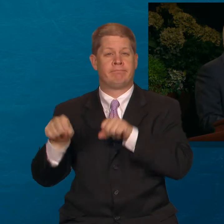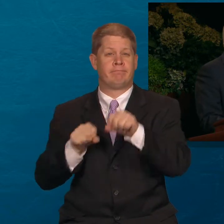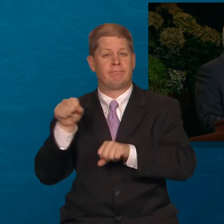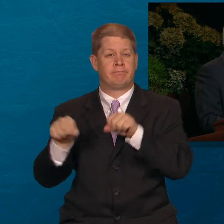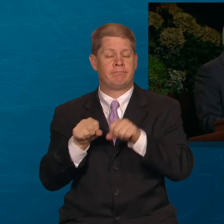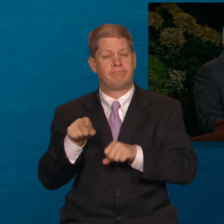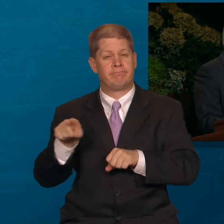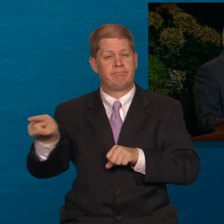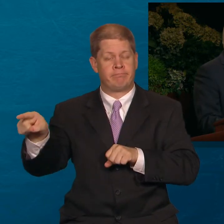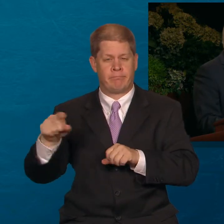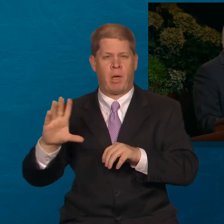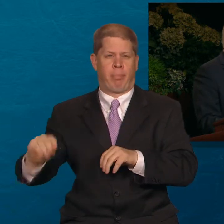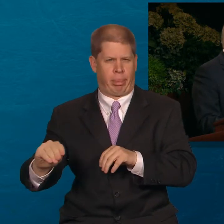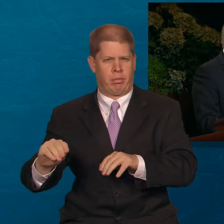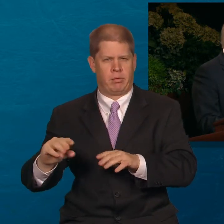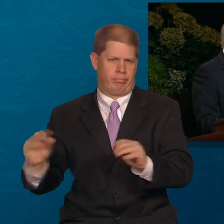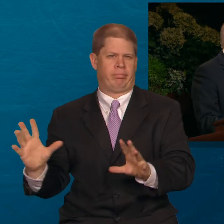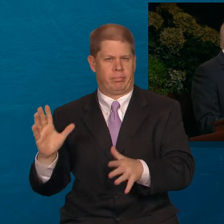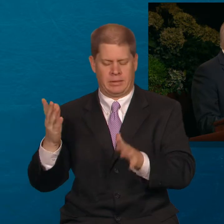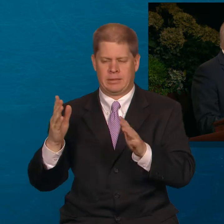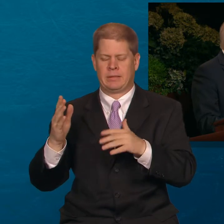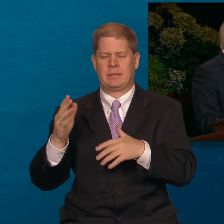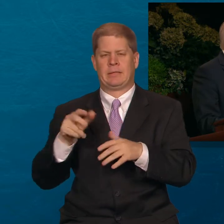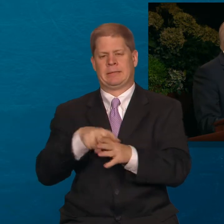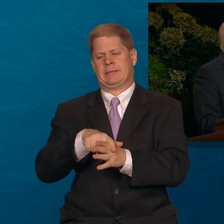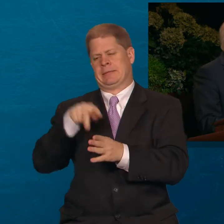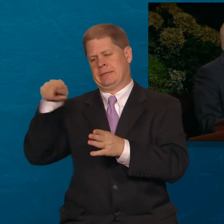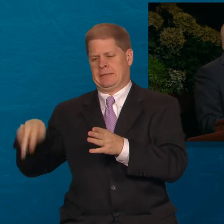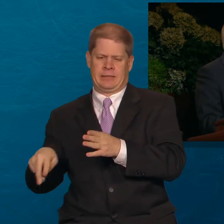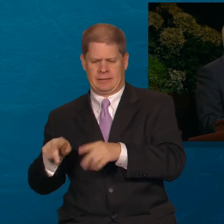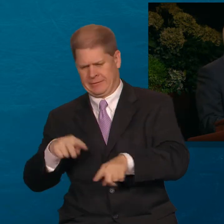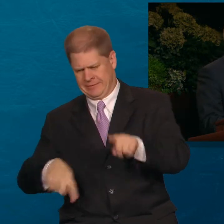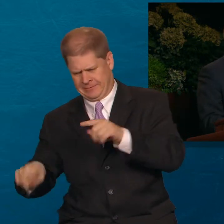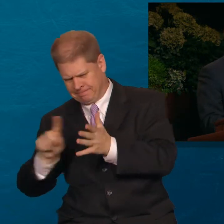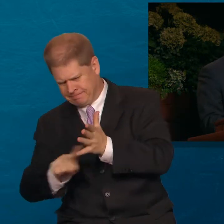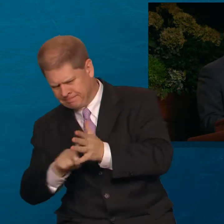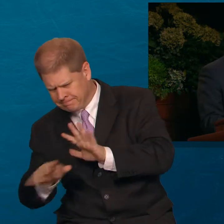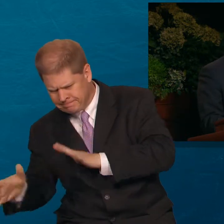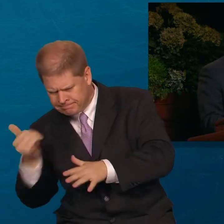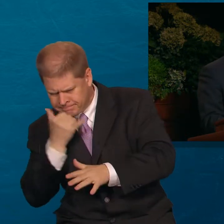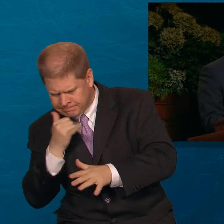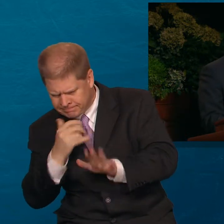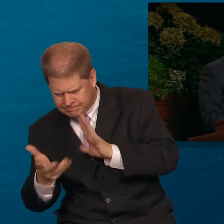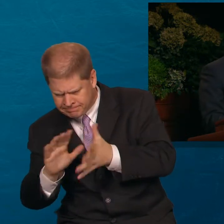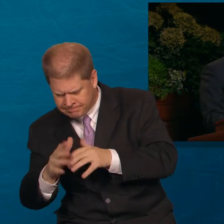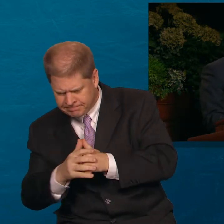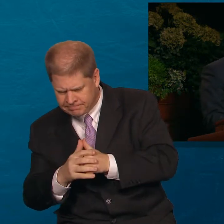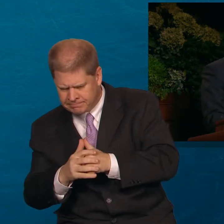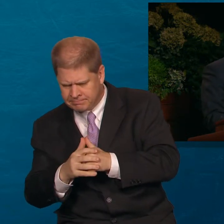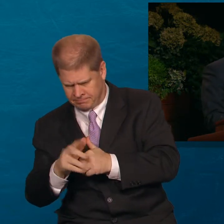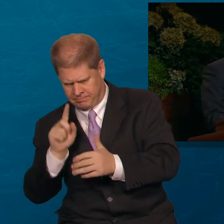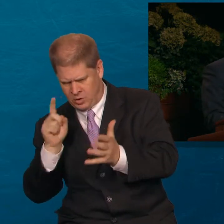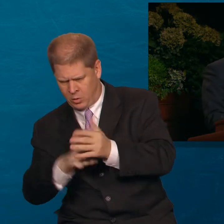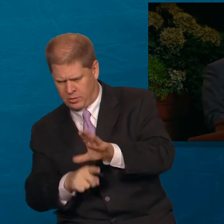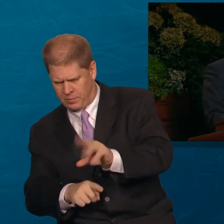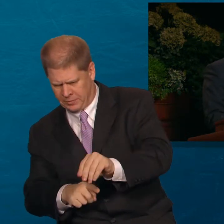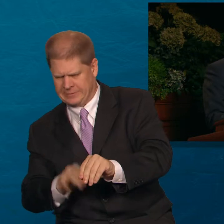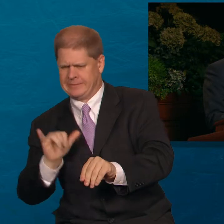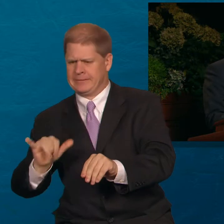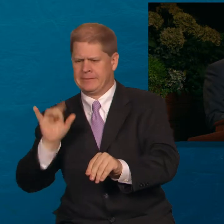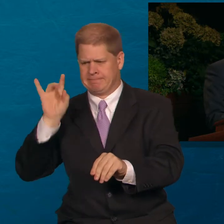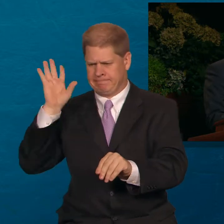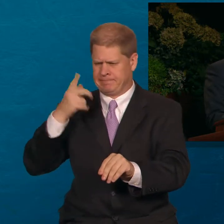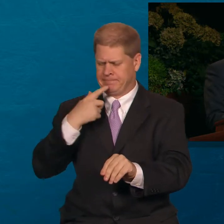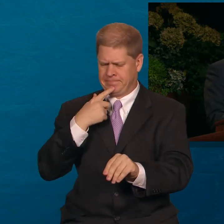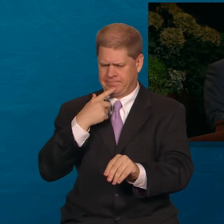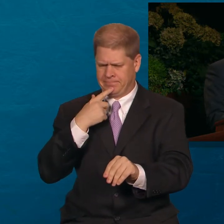England, when his tire burst. He got off his bicycle to assess the damage. When he saw that it was serious and